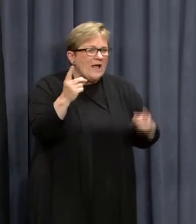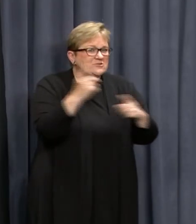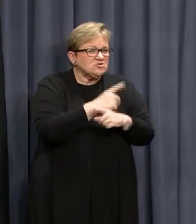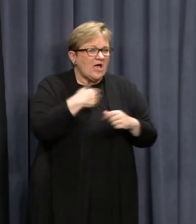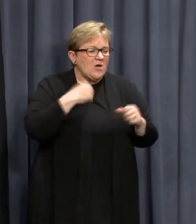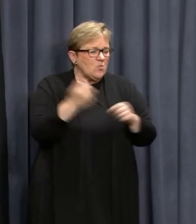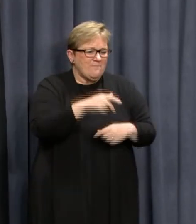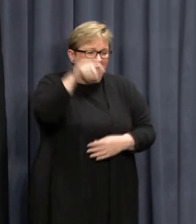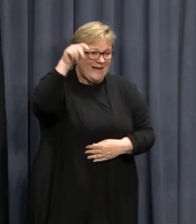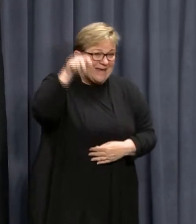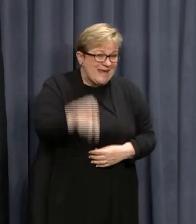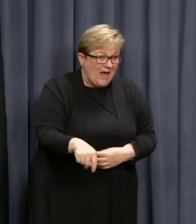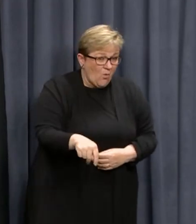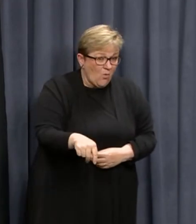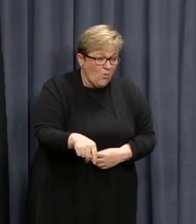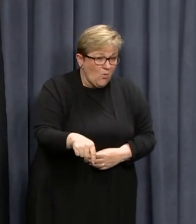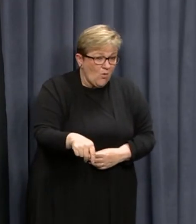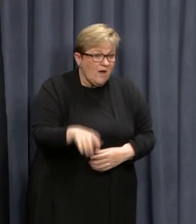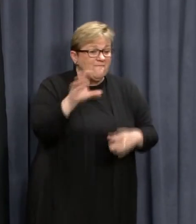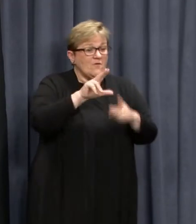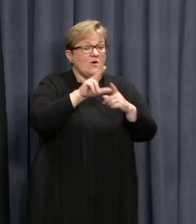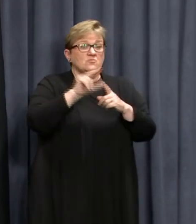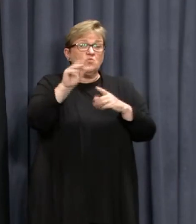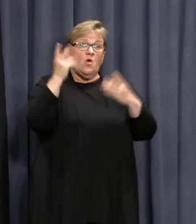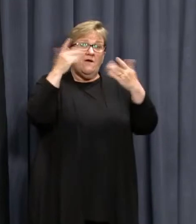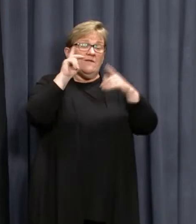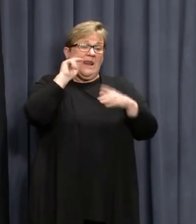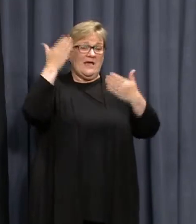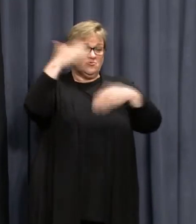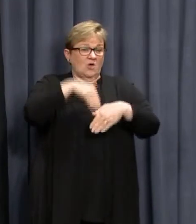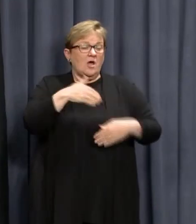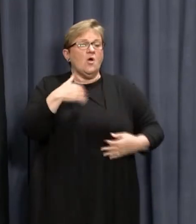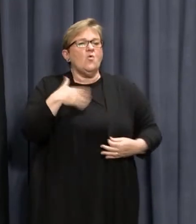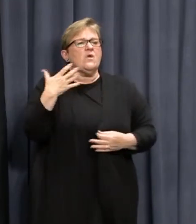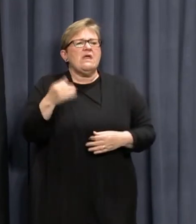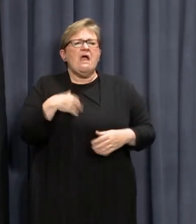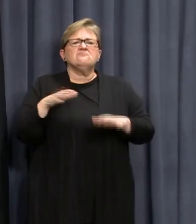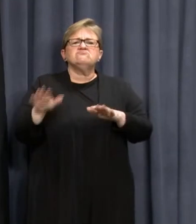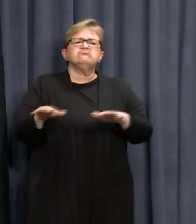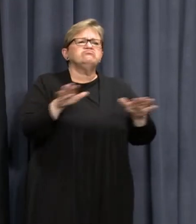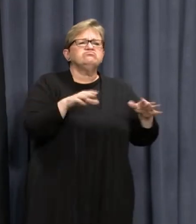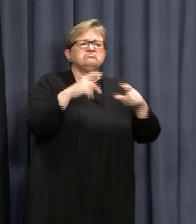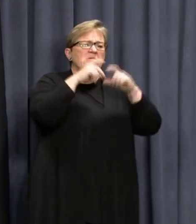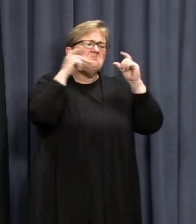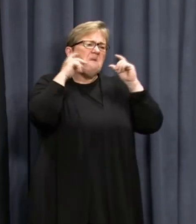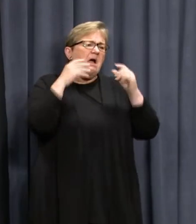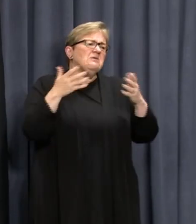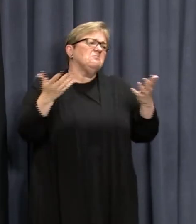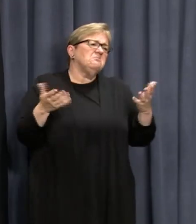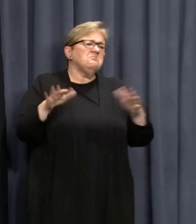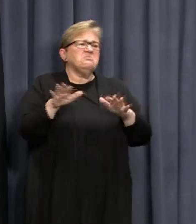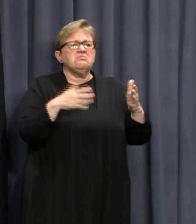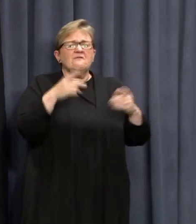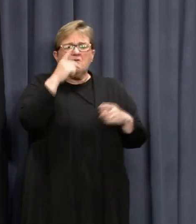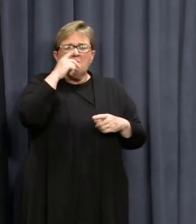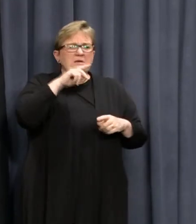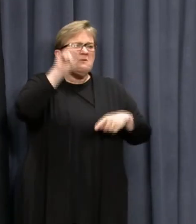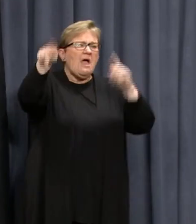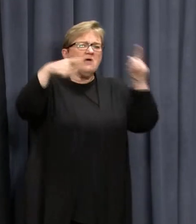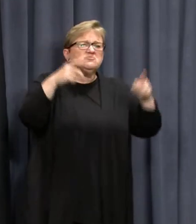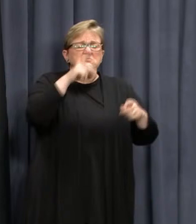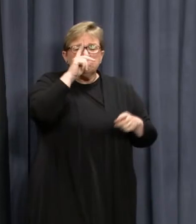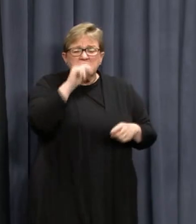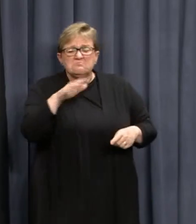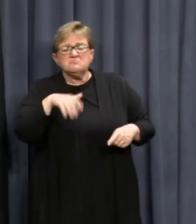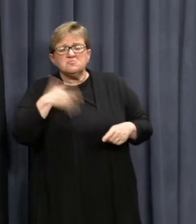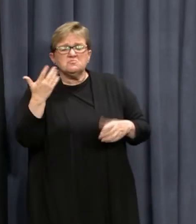make immediately. As of midnight last night, we have had a relaxed mask wearing requirement for people outdoors.